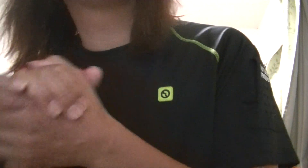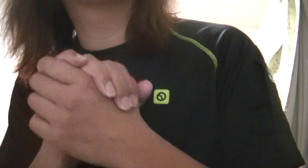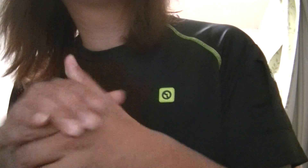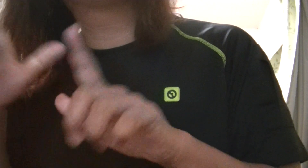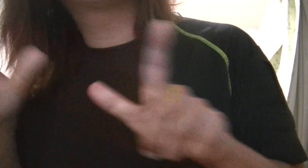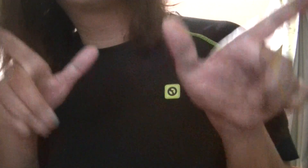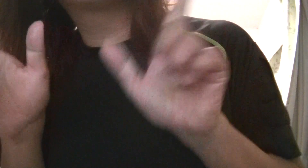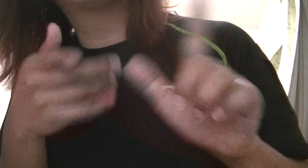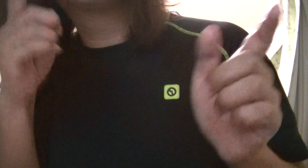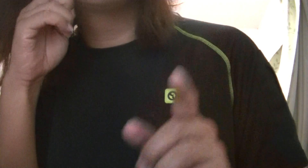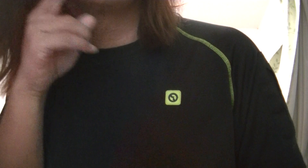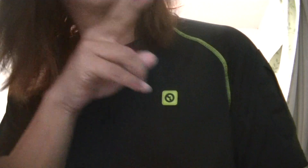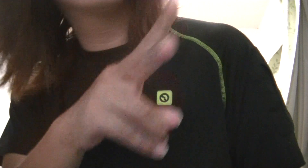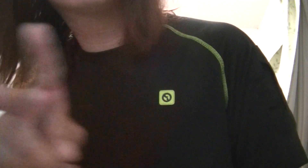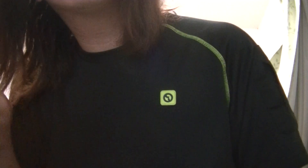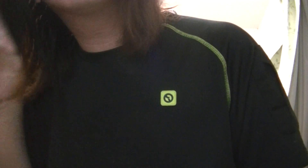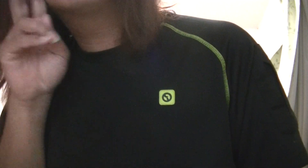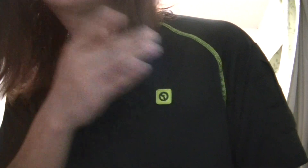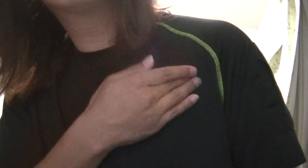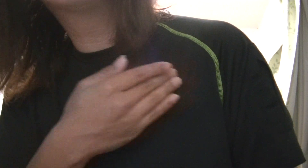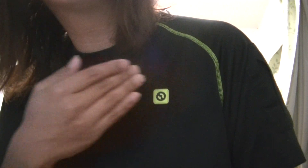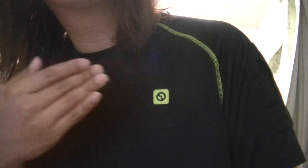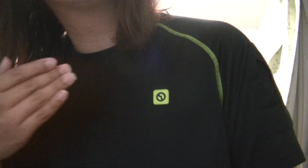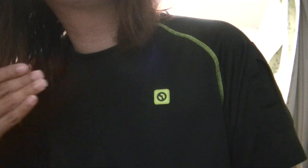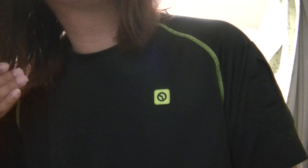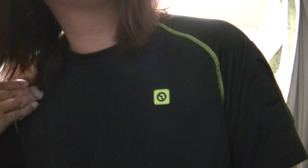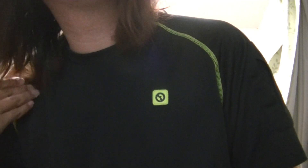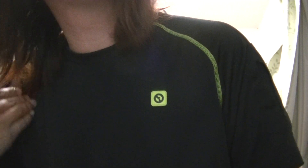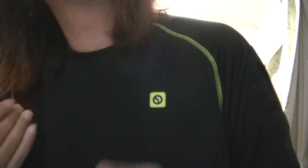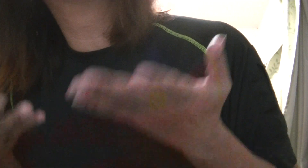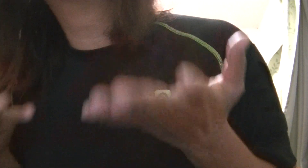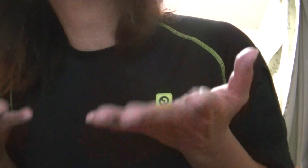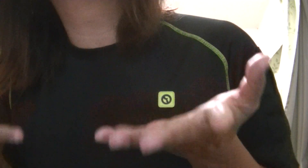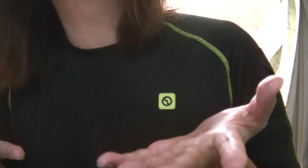seem to like it, don't make love at all. Yeah.